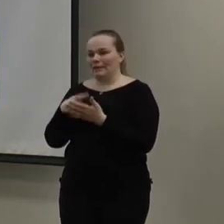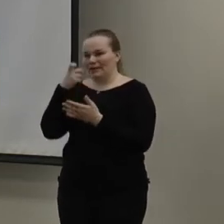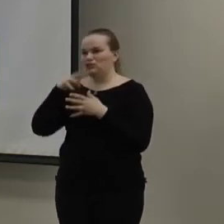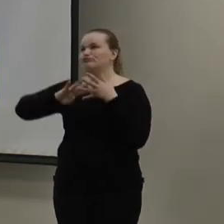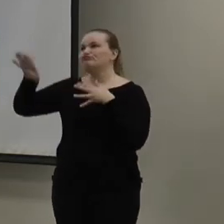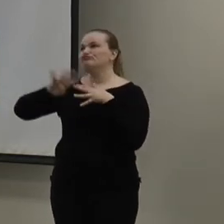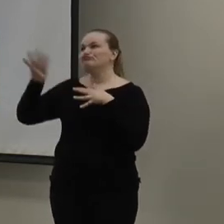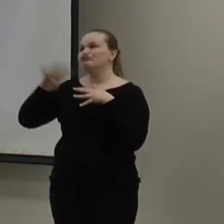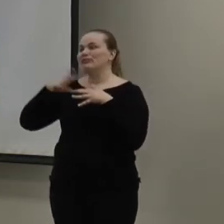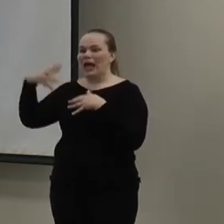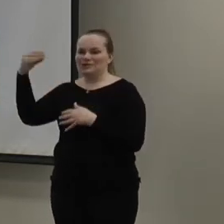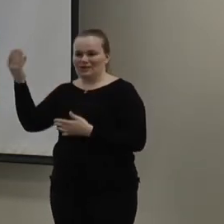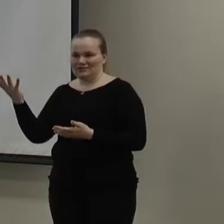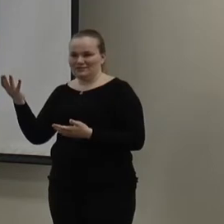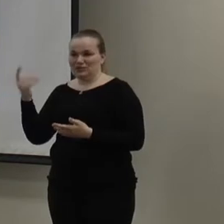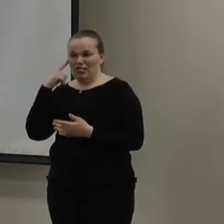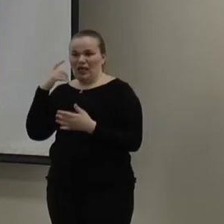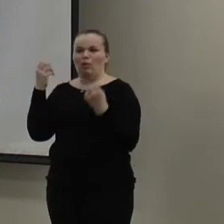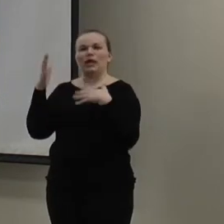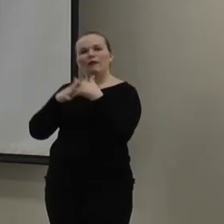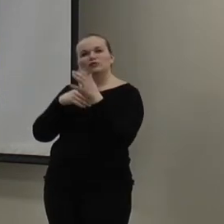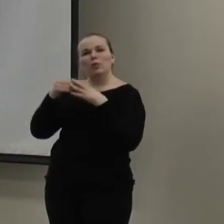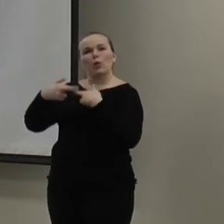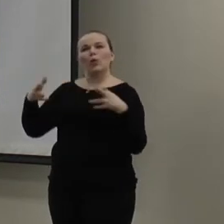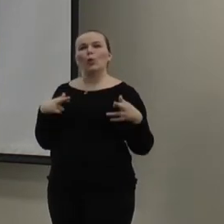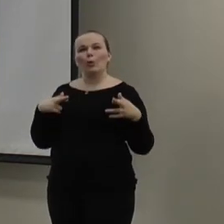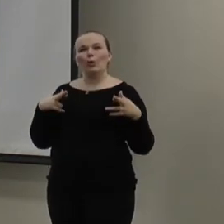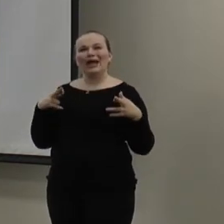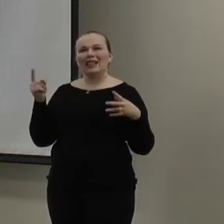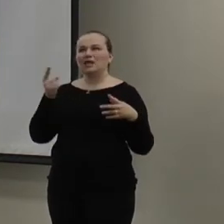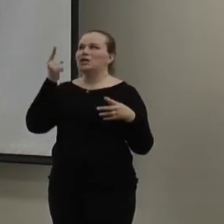comfortable when here's this big kind of gank hole, if you will.